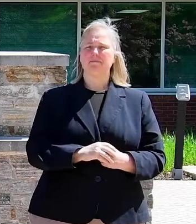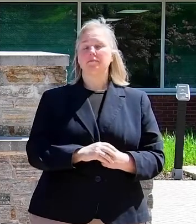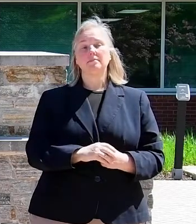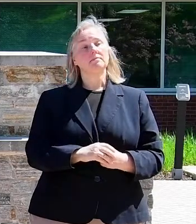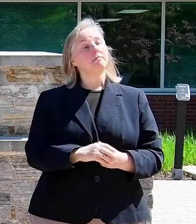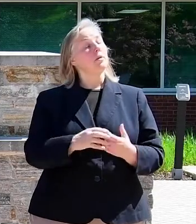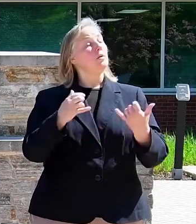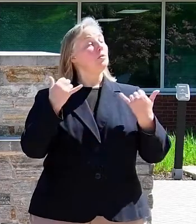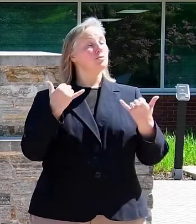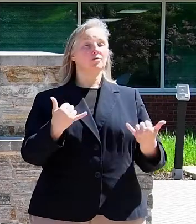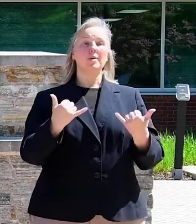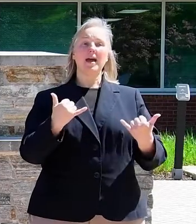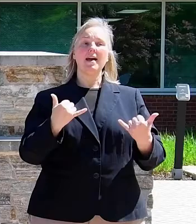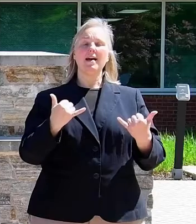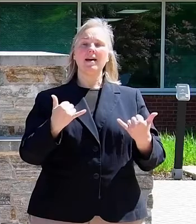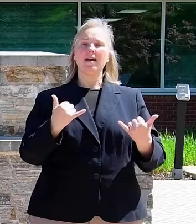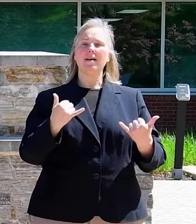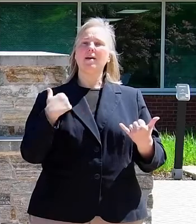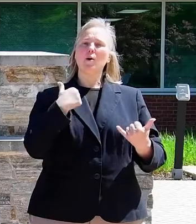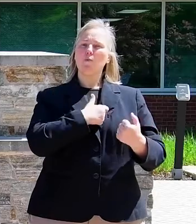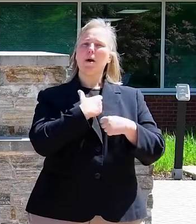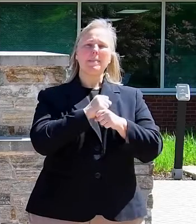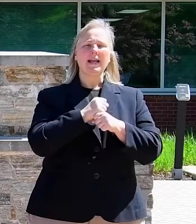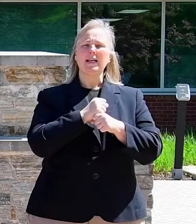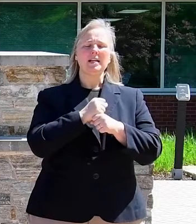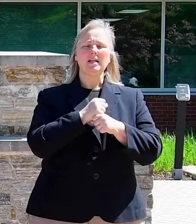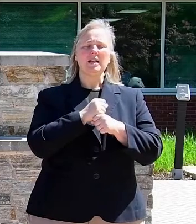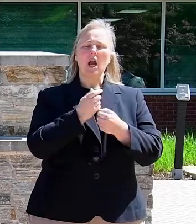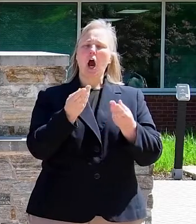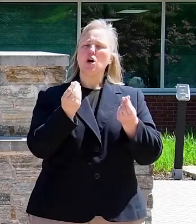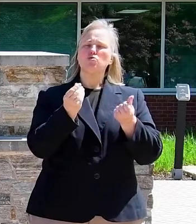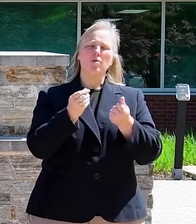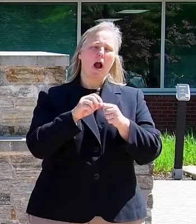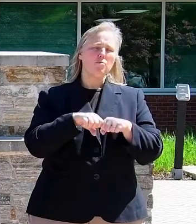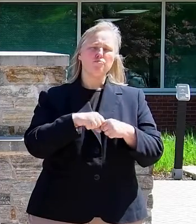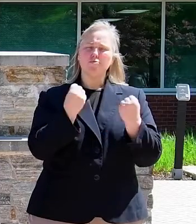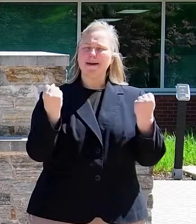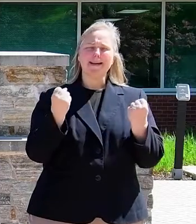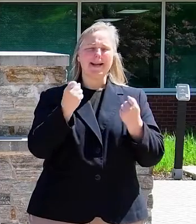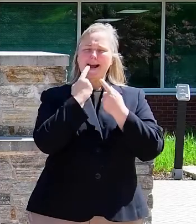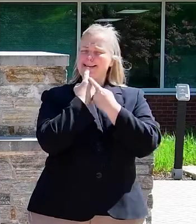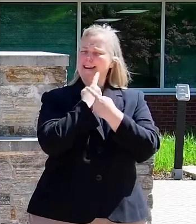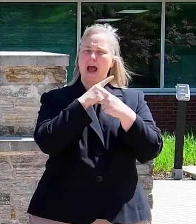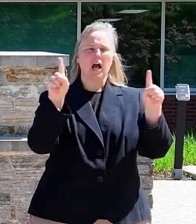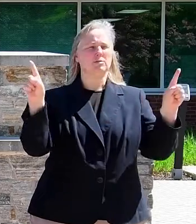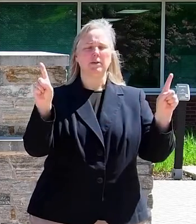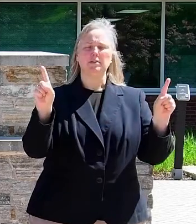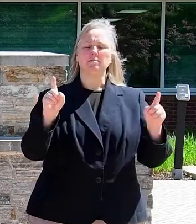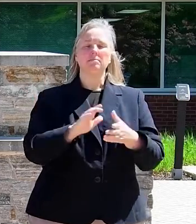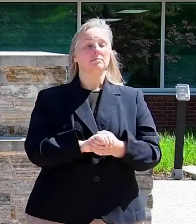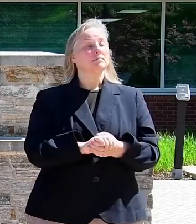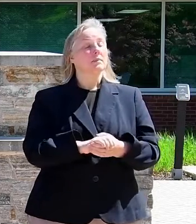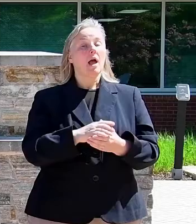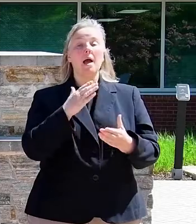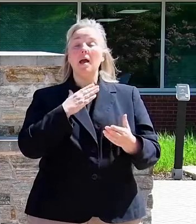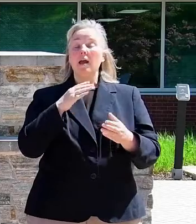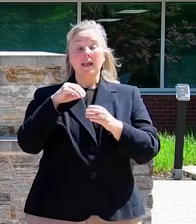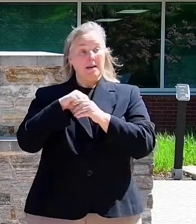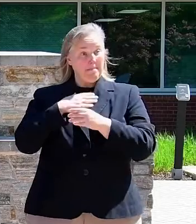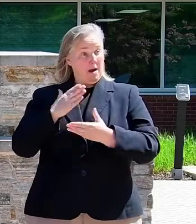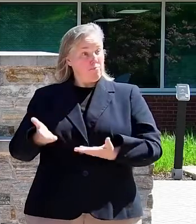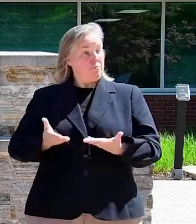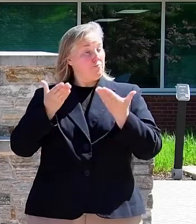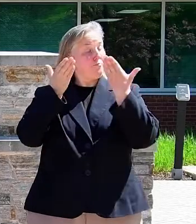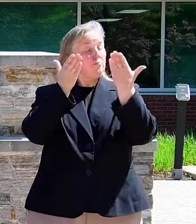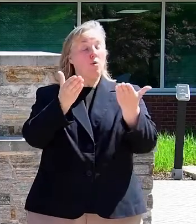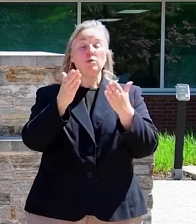So today, we're making a groundbreaking announcement. In my proposed budget